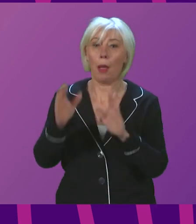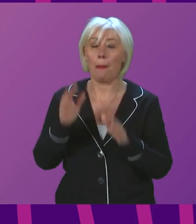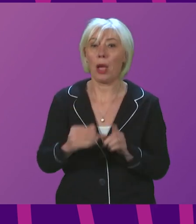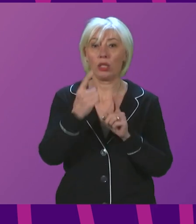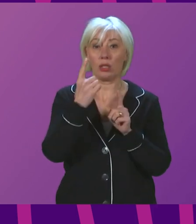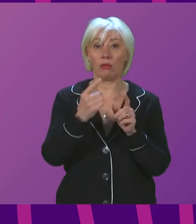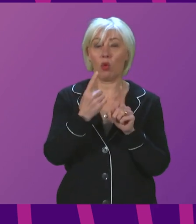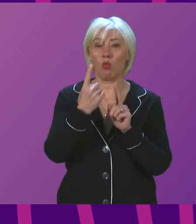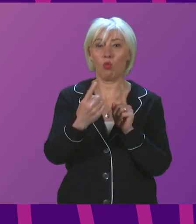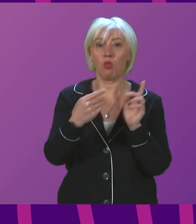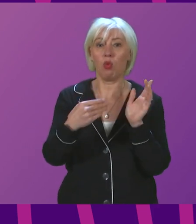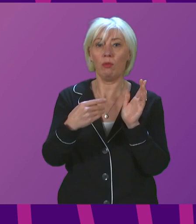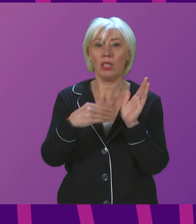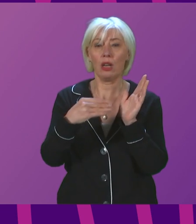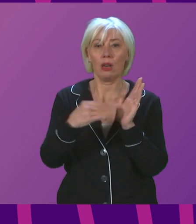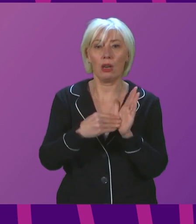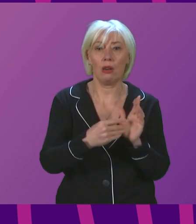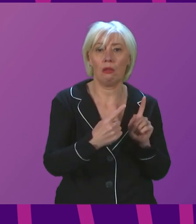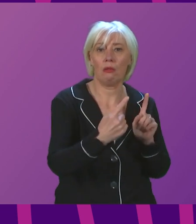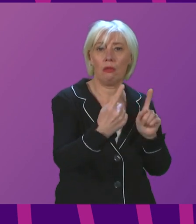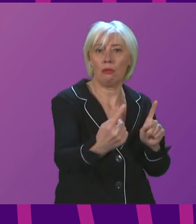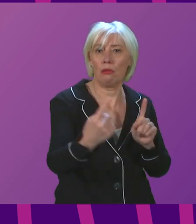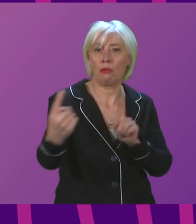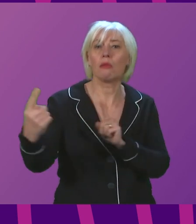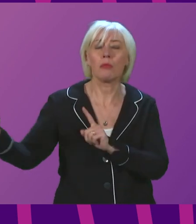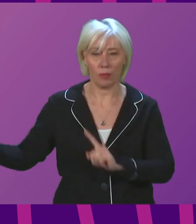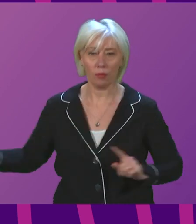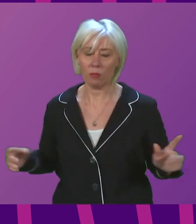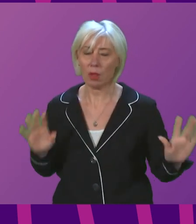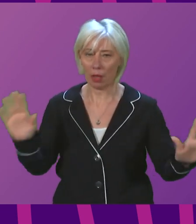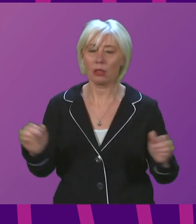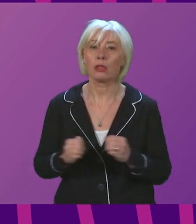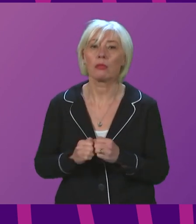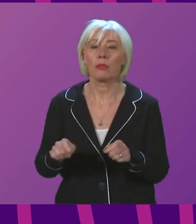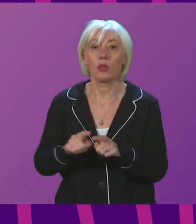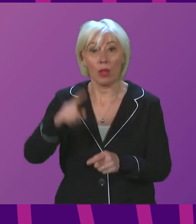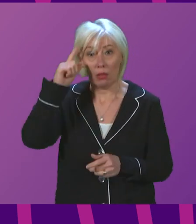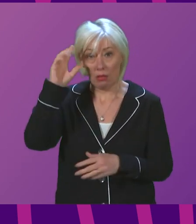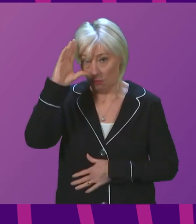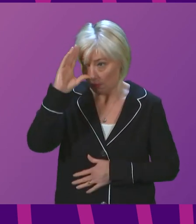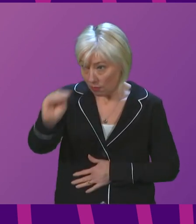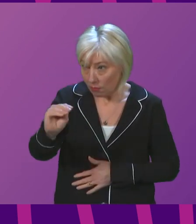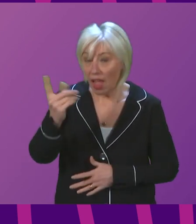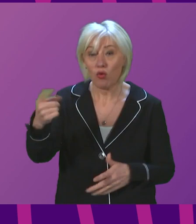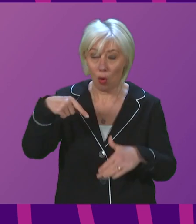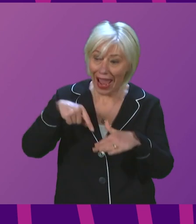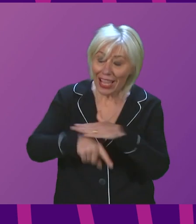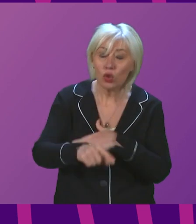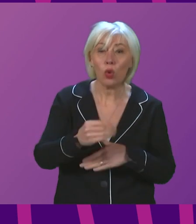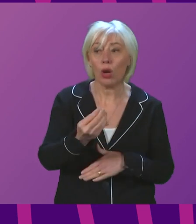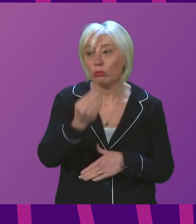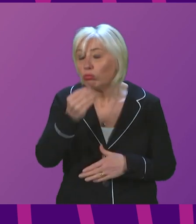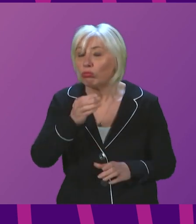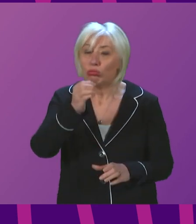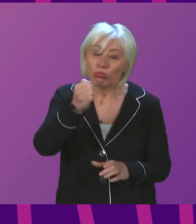together. And we will continue to advise, as I said out last week, people that if they are attending indoor hospitality or leisure